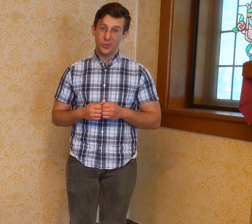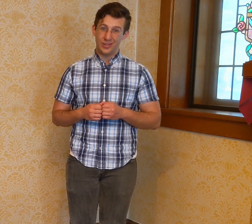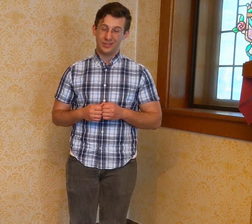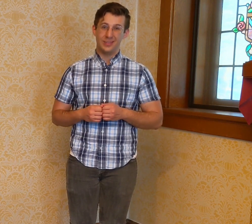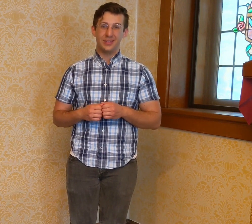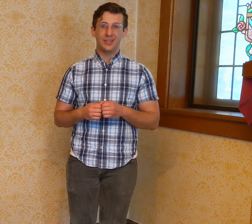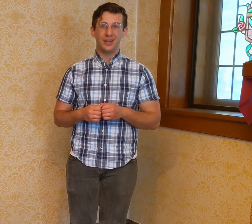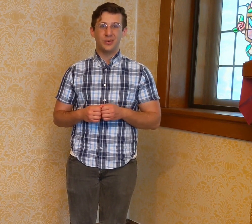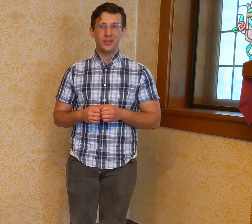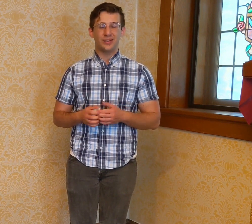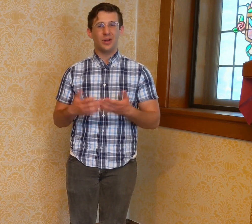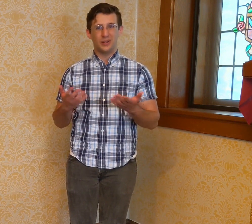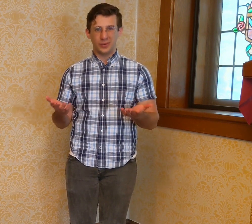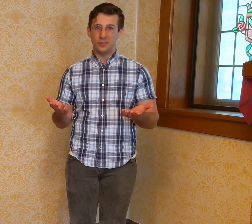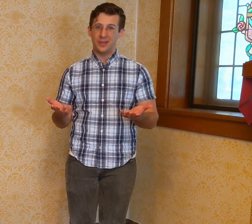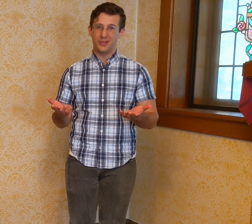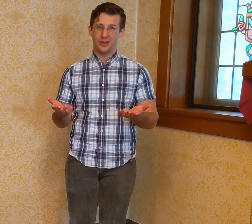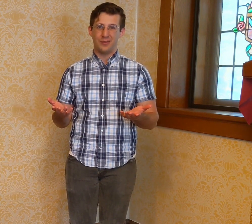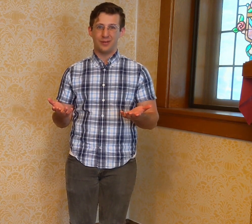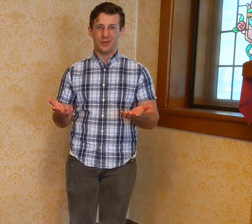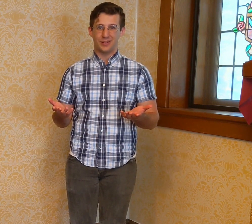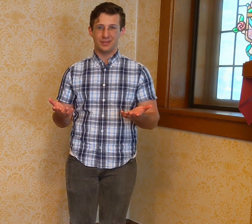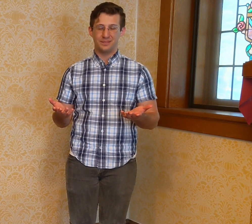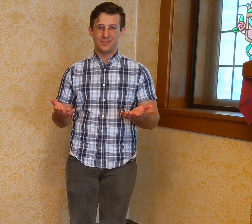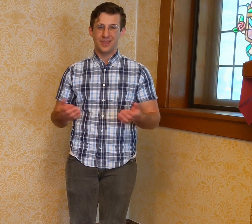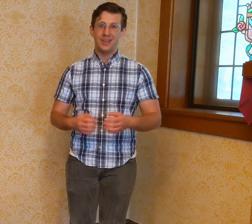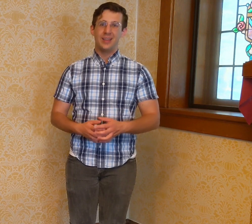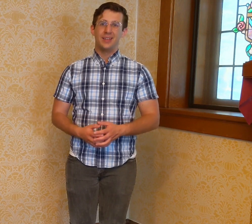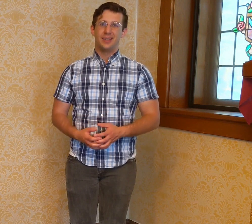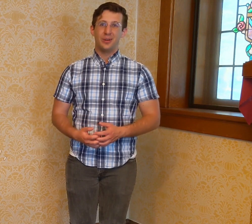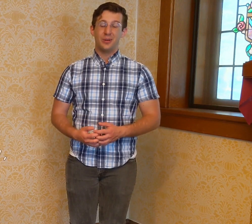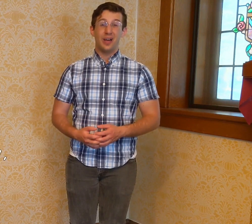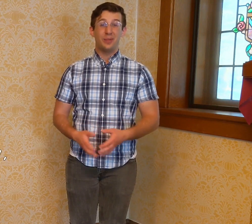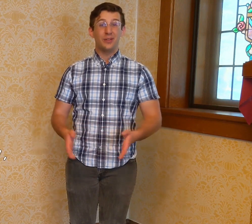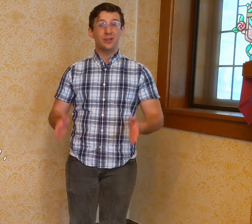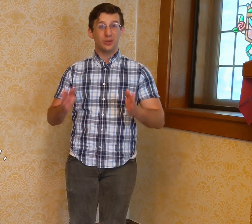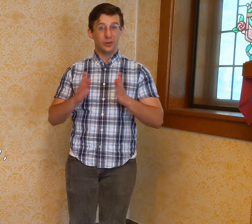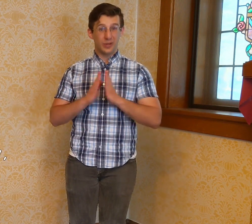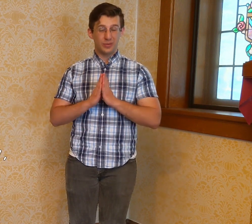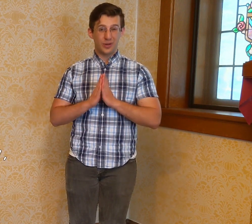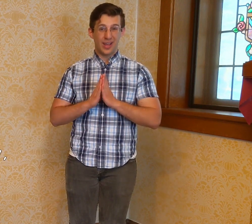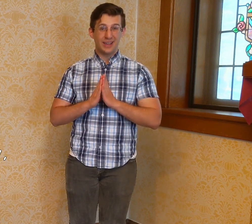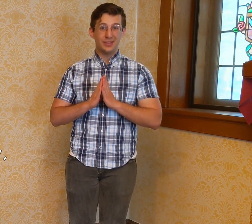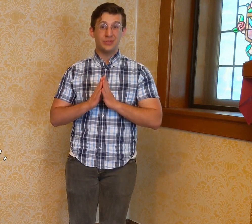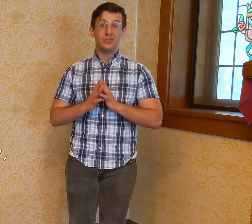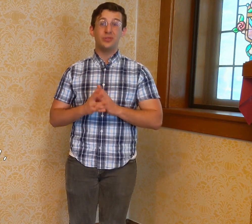will. Because God's will is always what's best for everyone. So help us, O Lord, we pray, to do